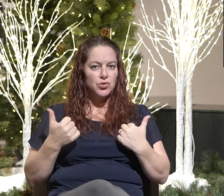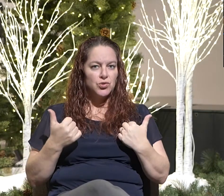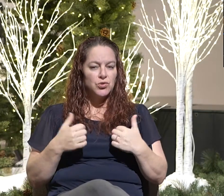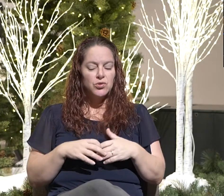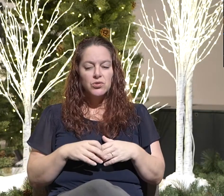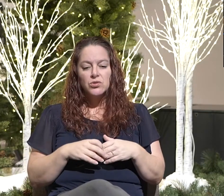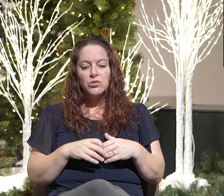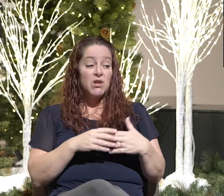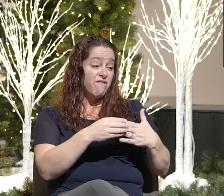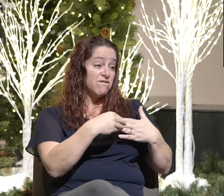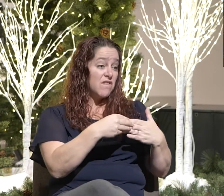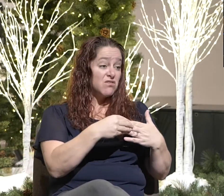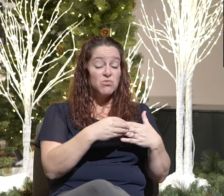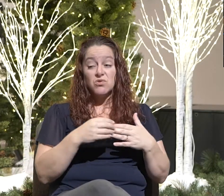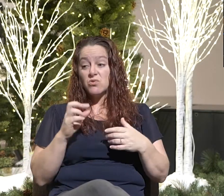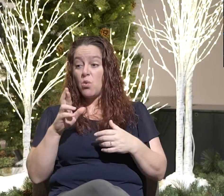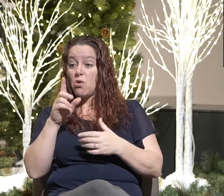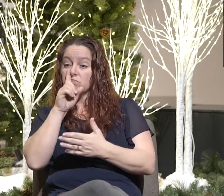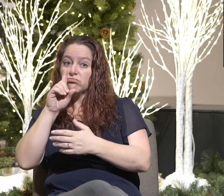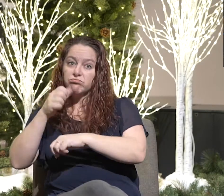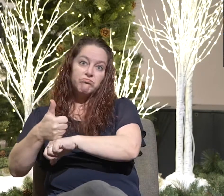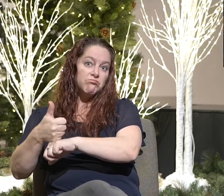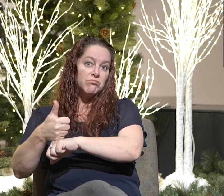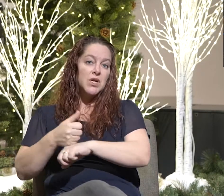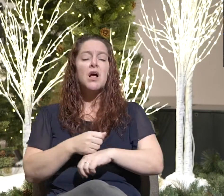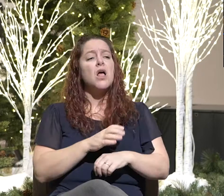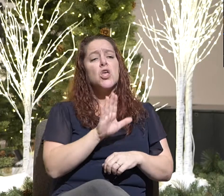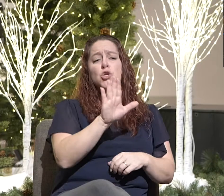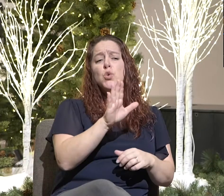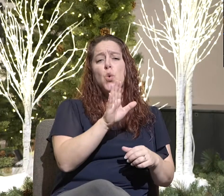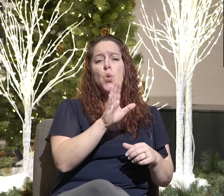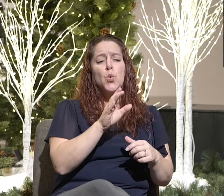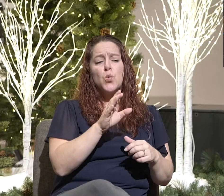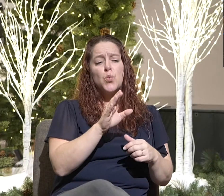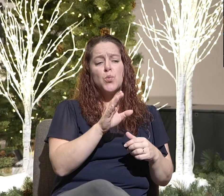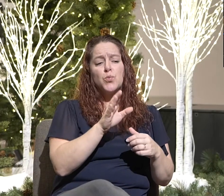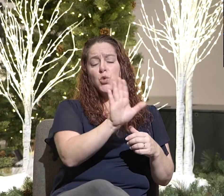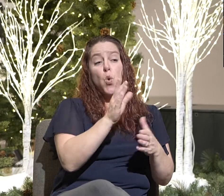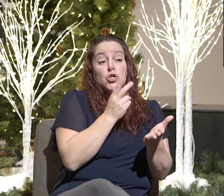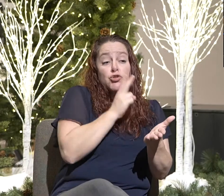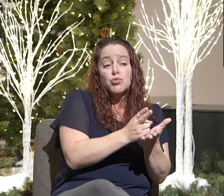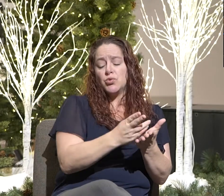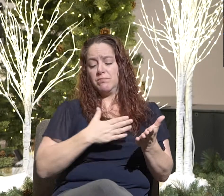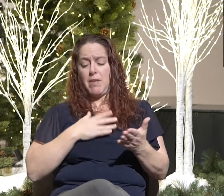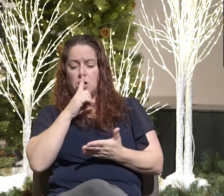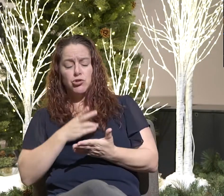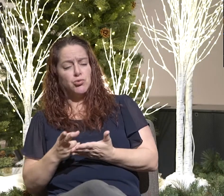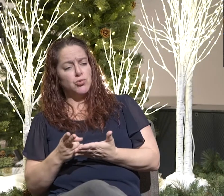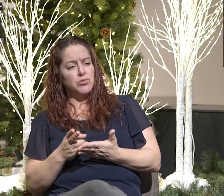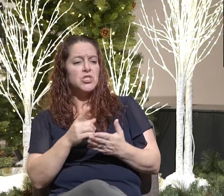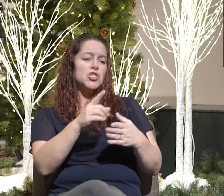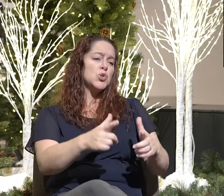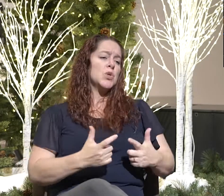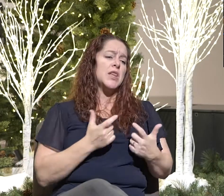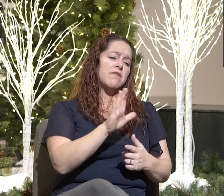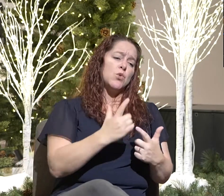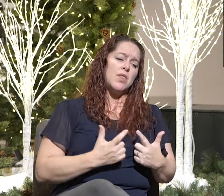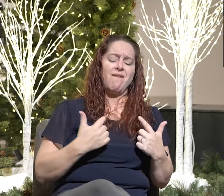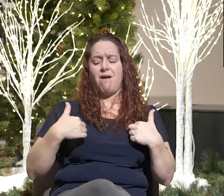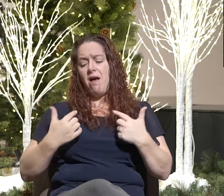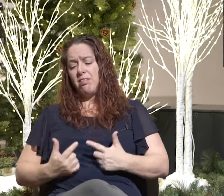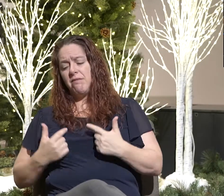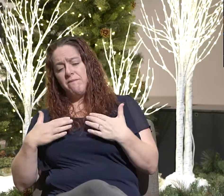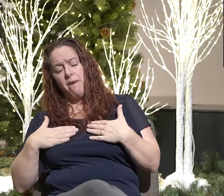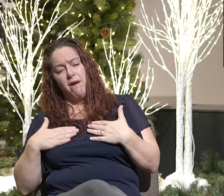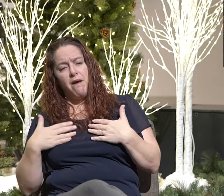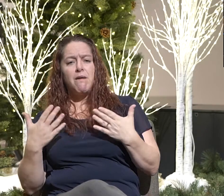You know, what's true for you might not be true for me. It's, you know, live your own truth. So, if you have a worldview, it answers that. Like, what